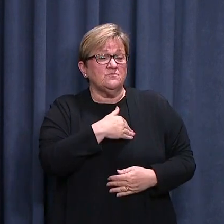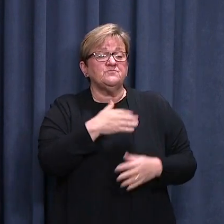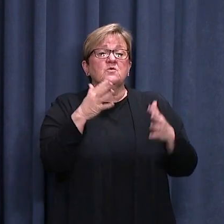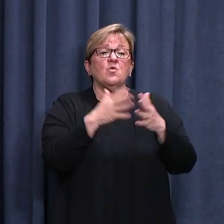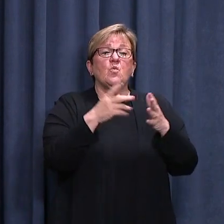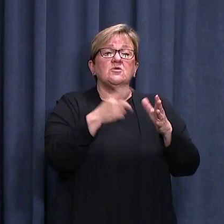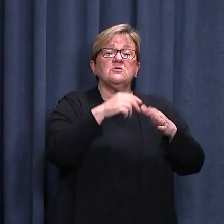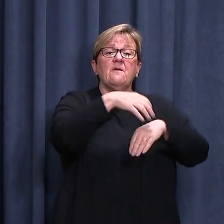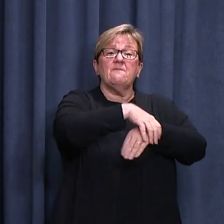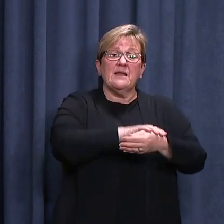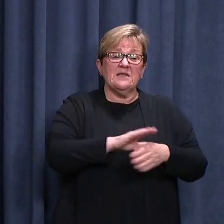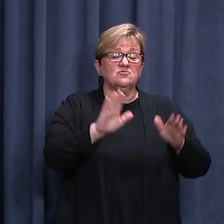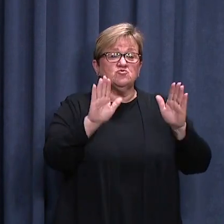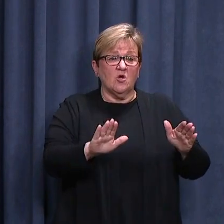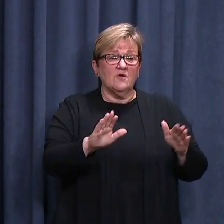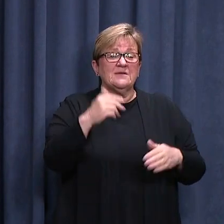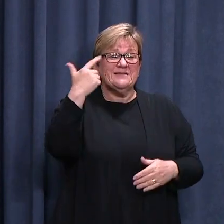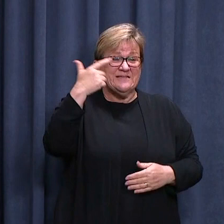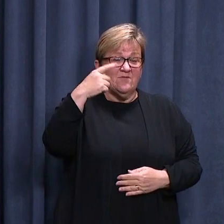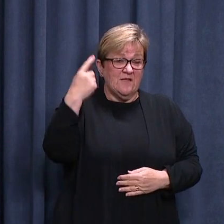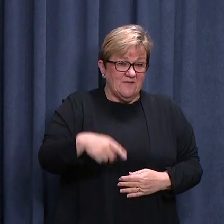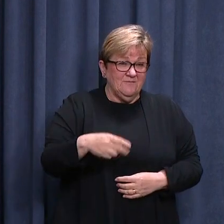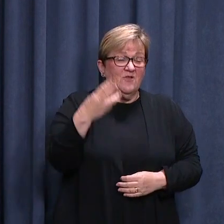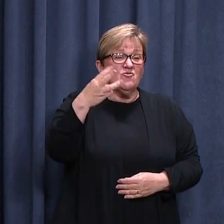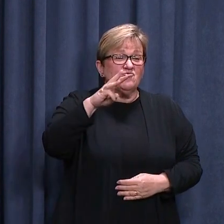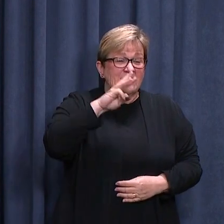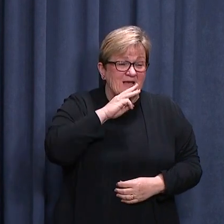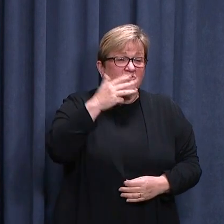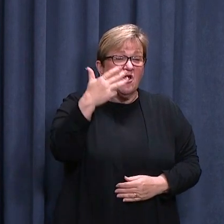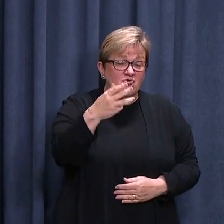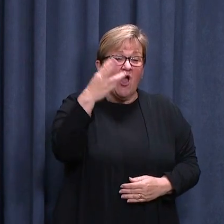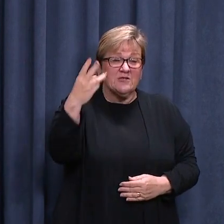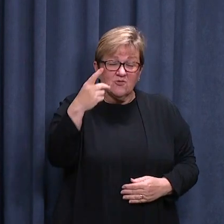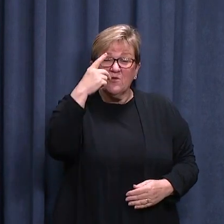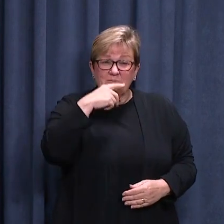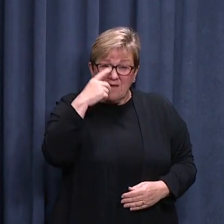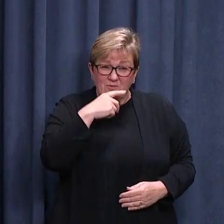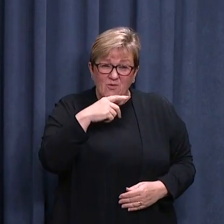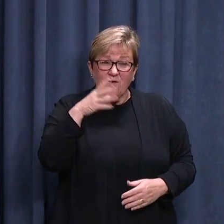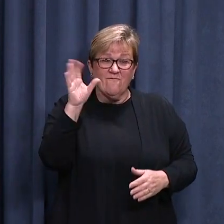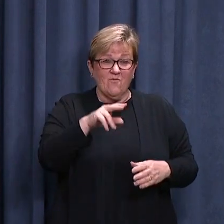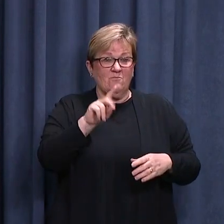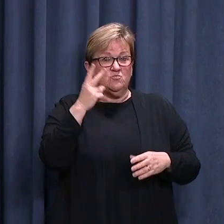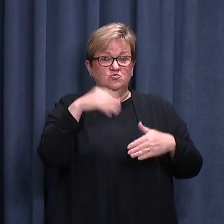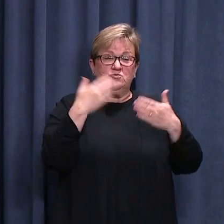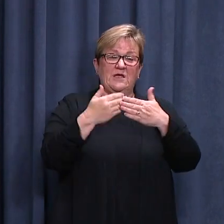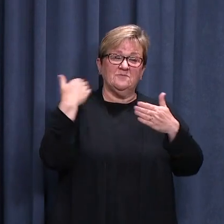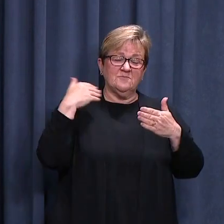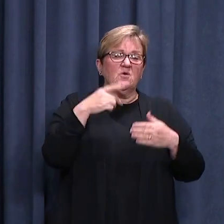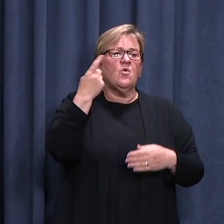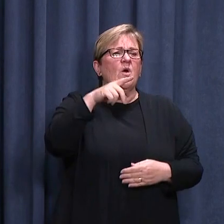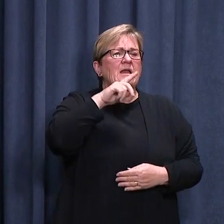West Australian Police have stopped 17,393 people since our lockdown began with